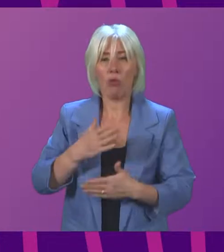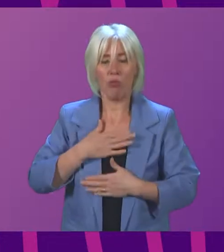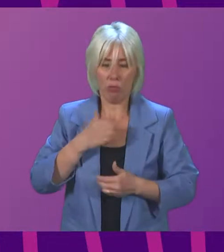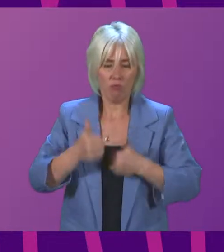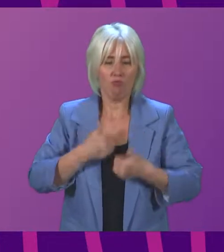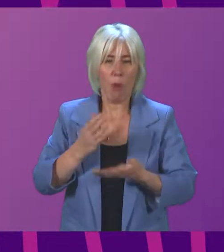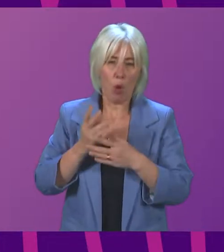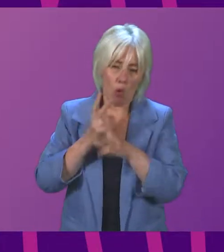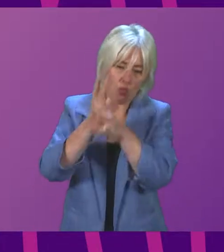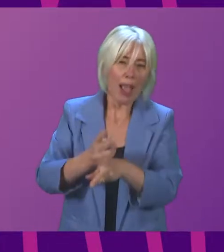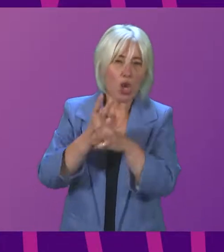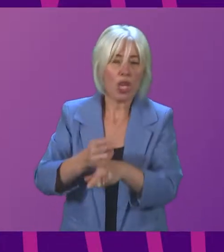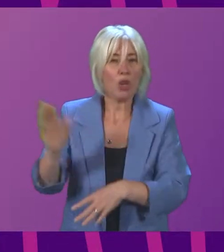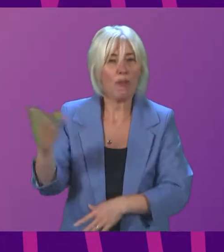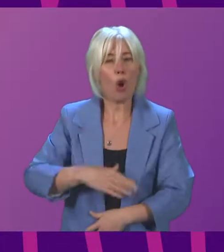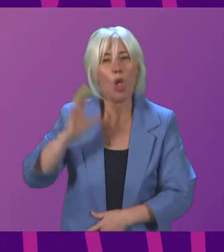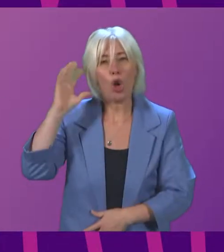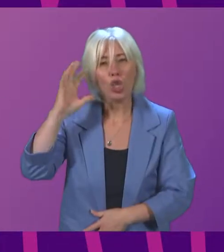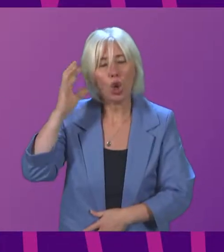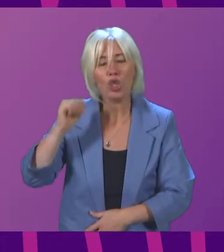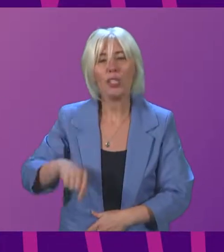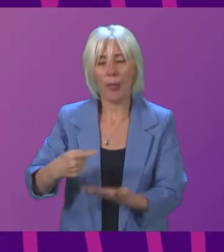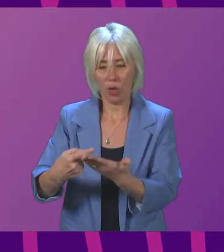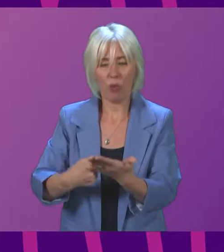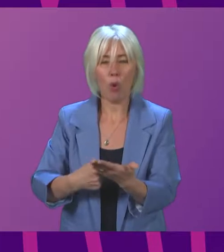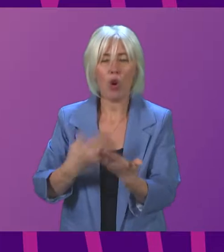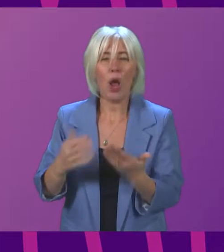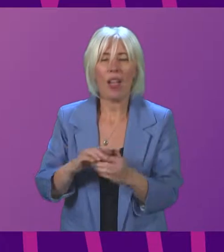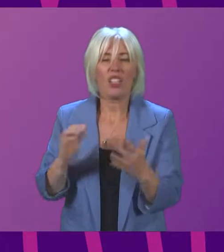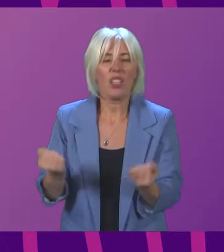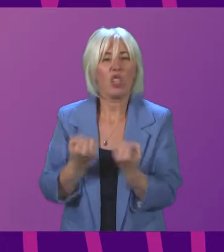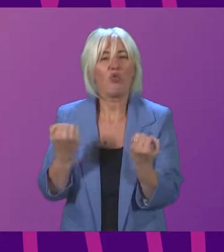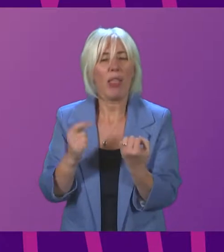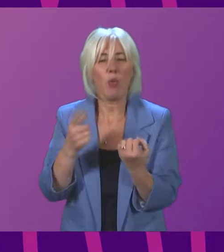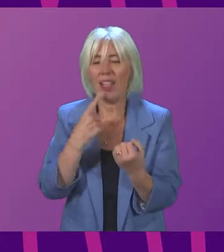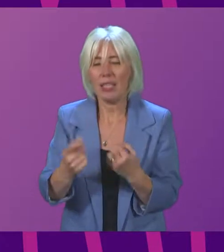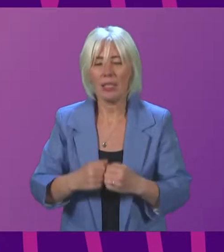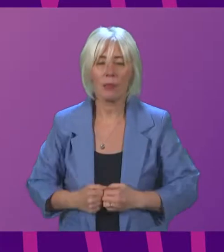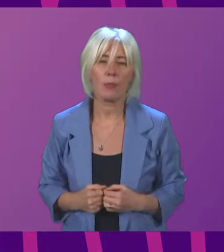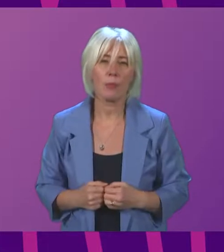regulation for audiologists. This report has just strengthened that feeling. Sue Weber.